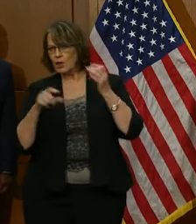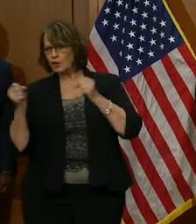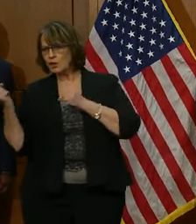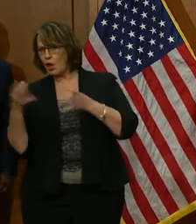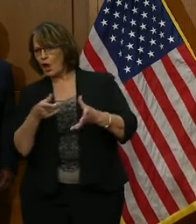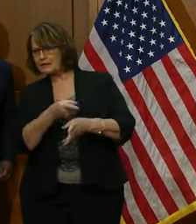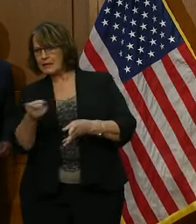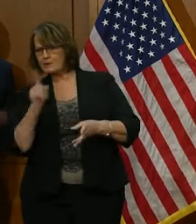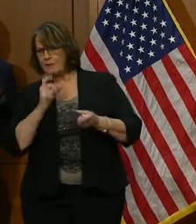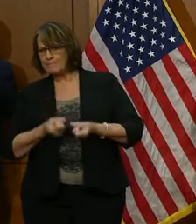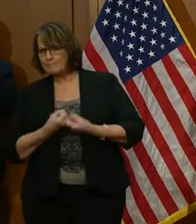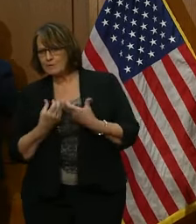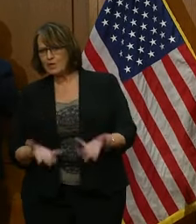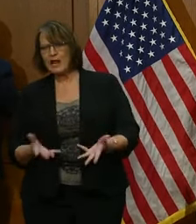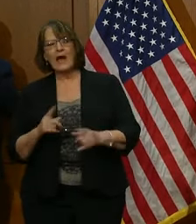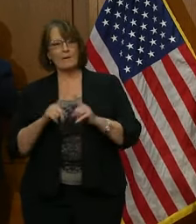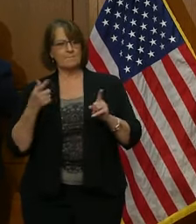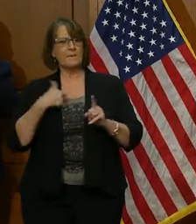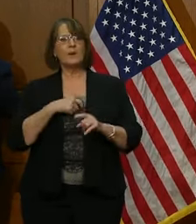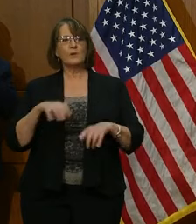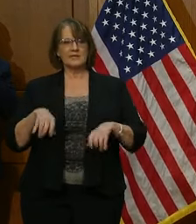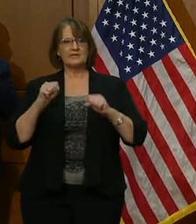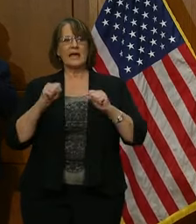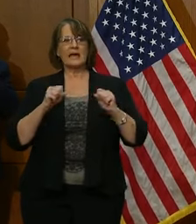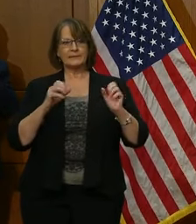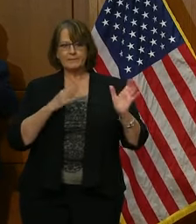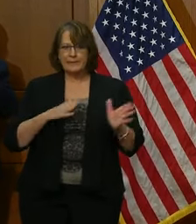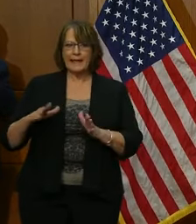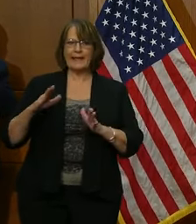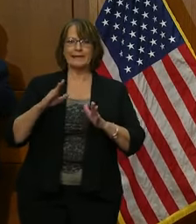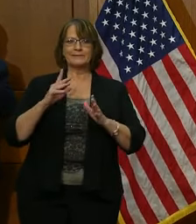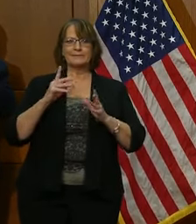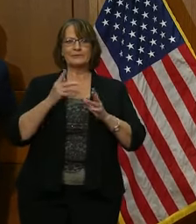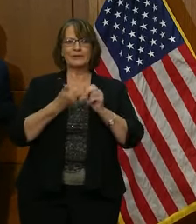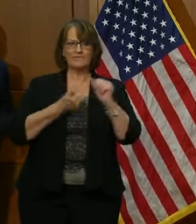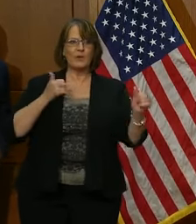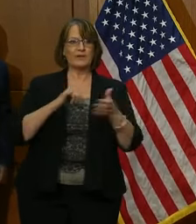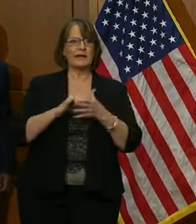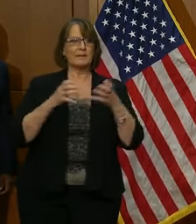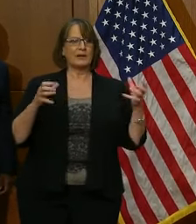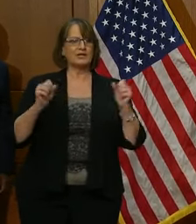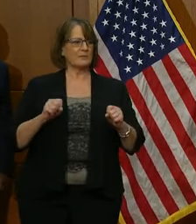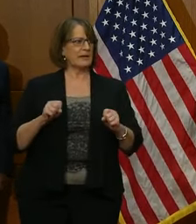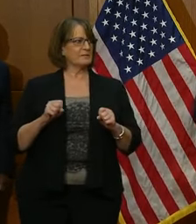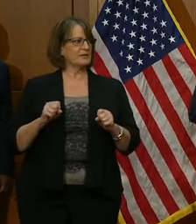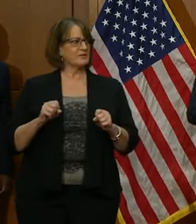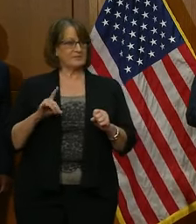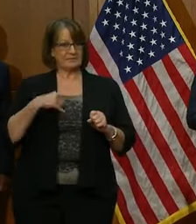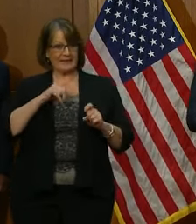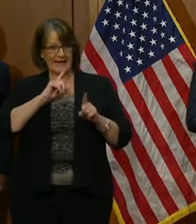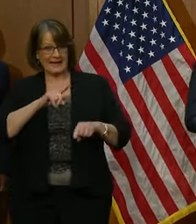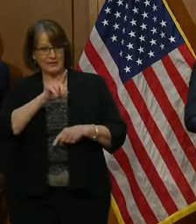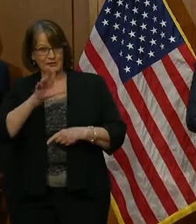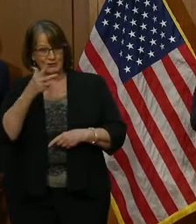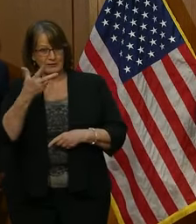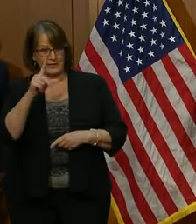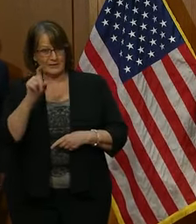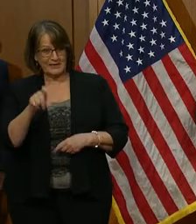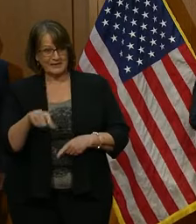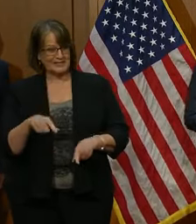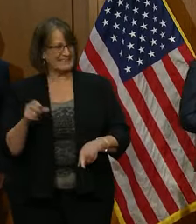burnout, but we do take the necessary steps to try to keep that from happening as much as possible. And did I address each of your questions?